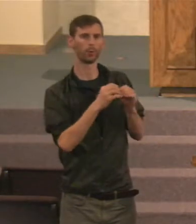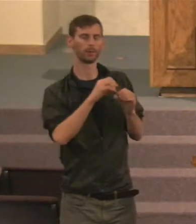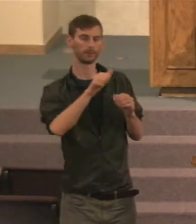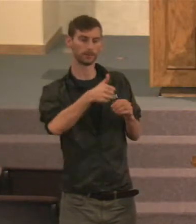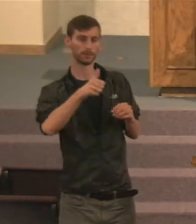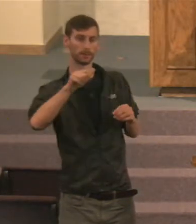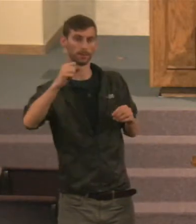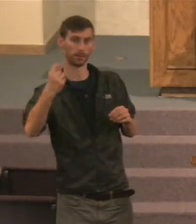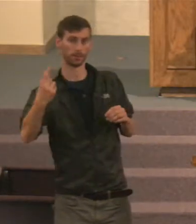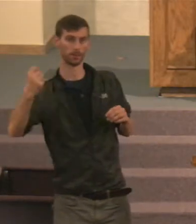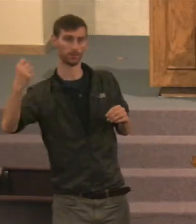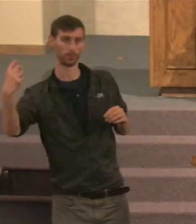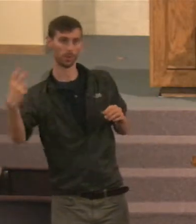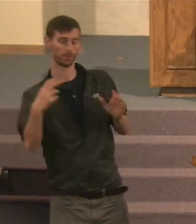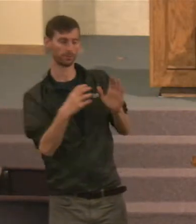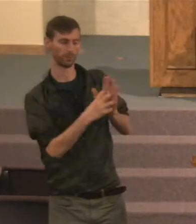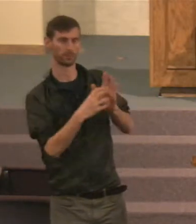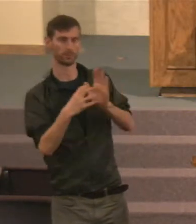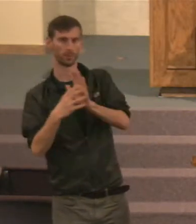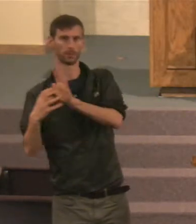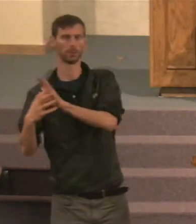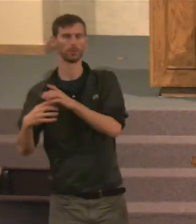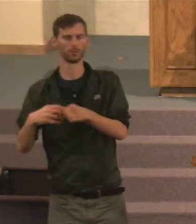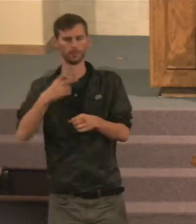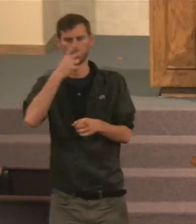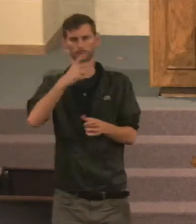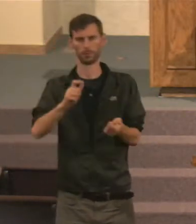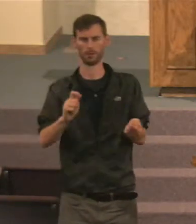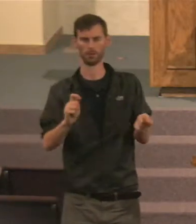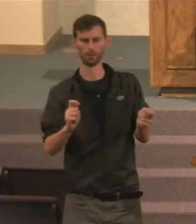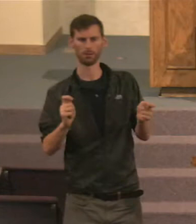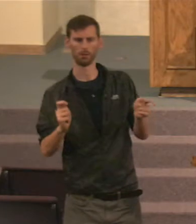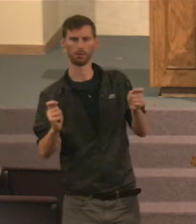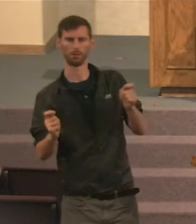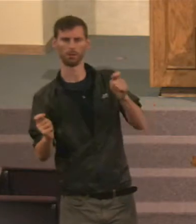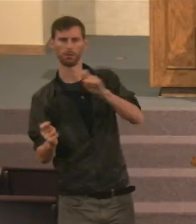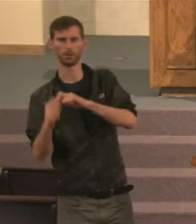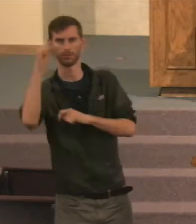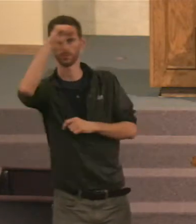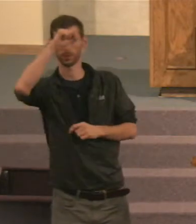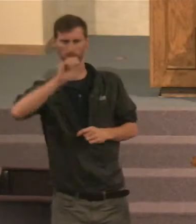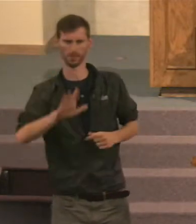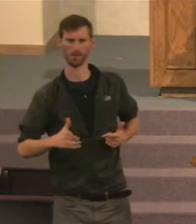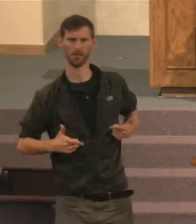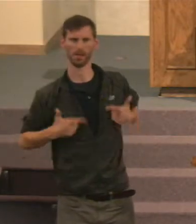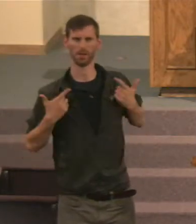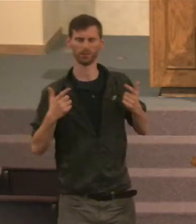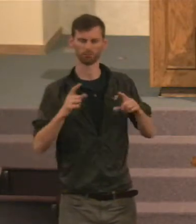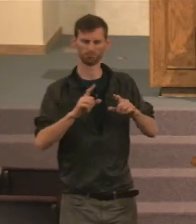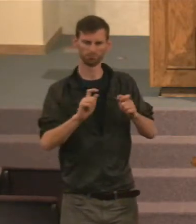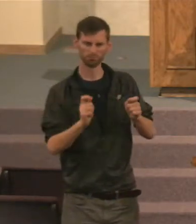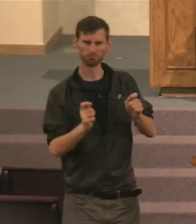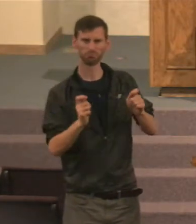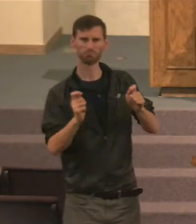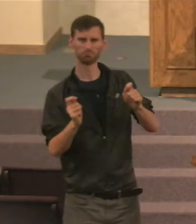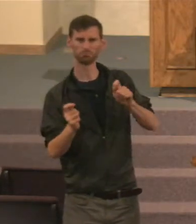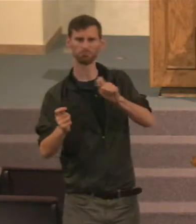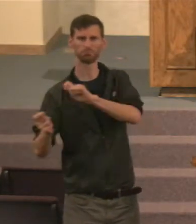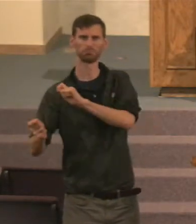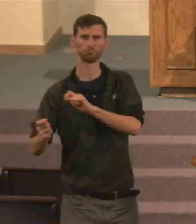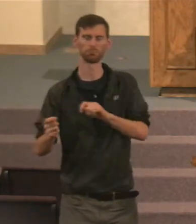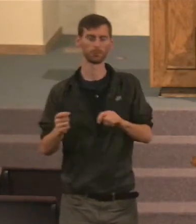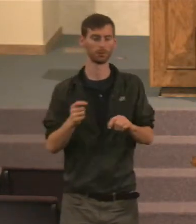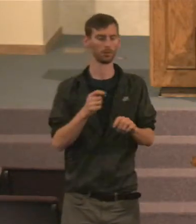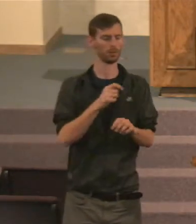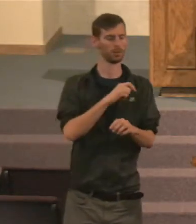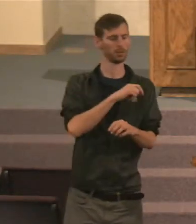You have a change, You see a change here, In Solomon's life. It's different, From what you have, In those